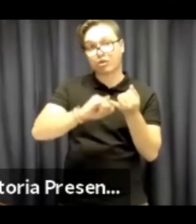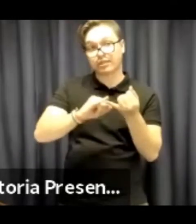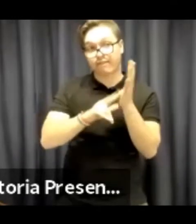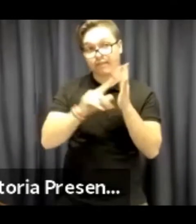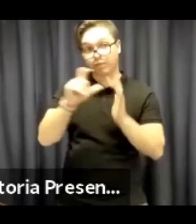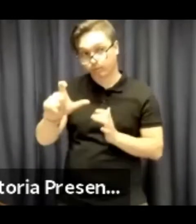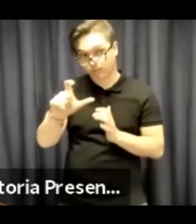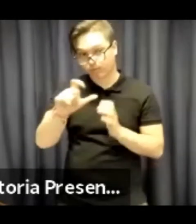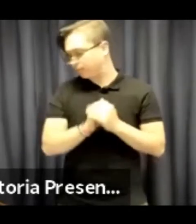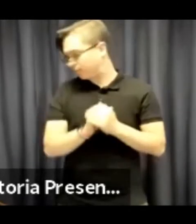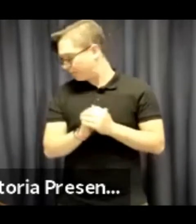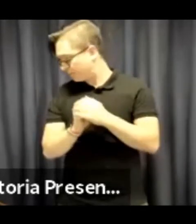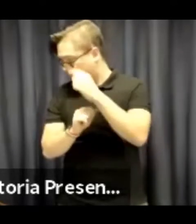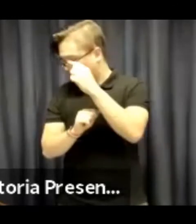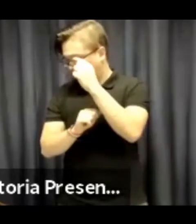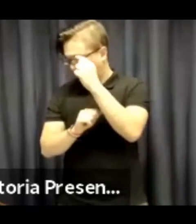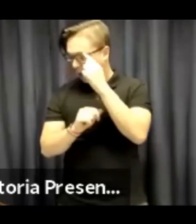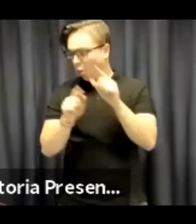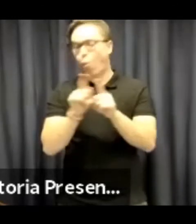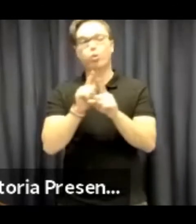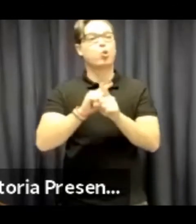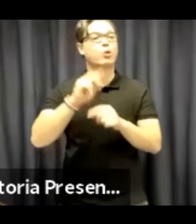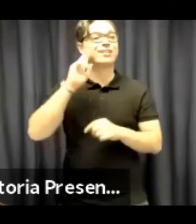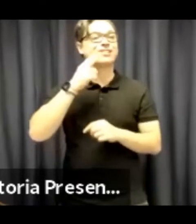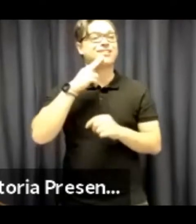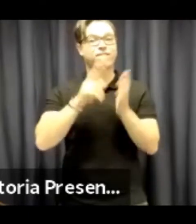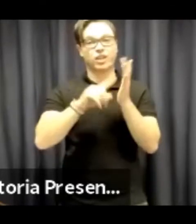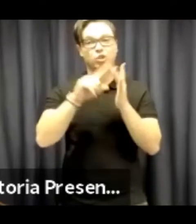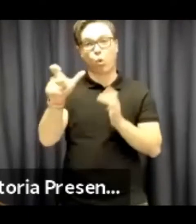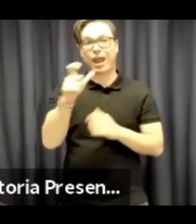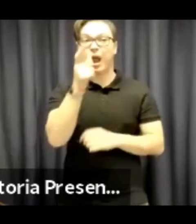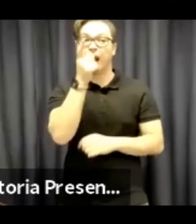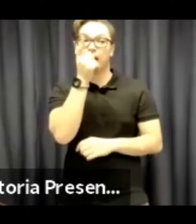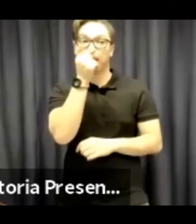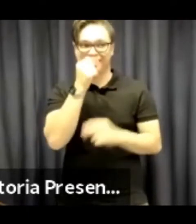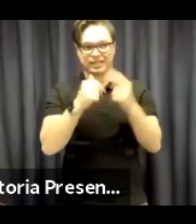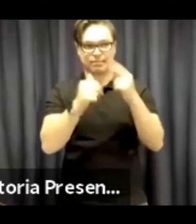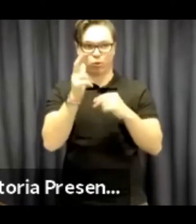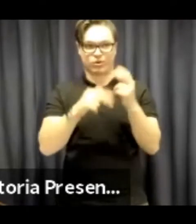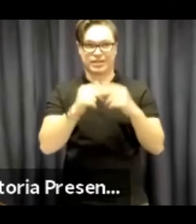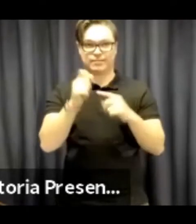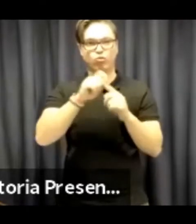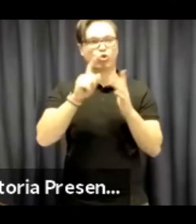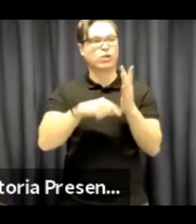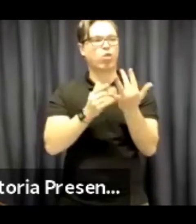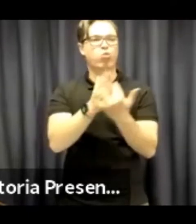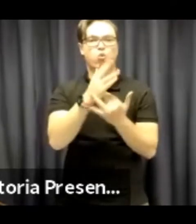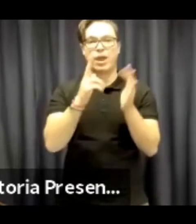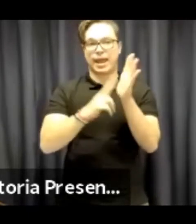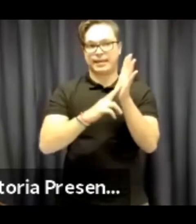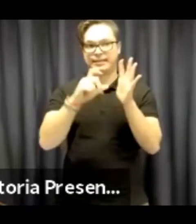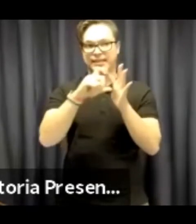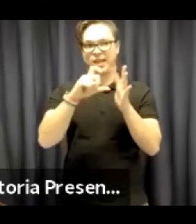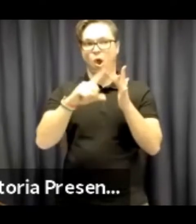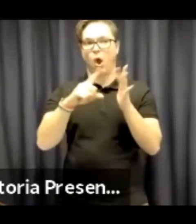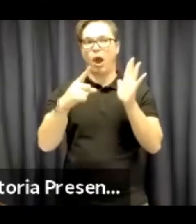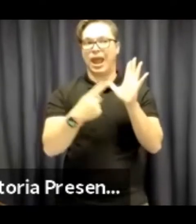DHHS Victoria and also Deaf Victoria Capacity Building Project through